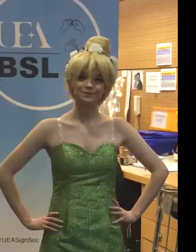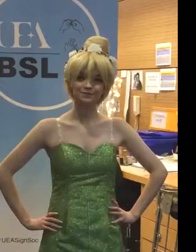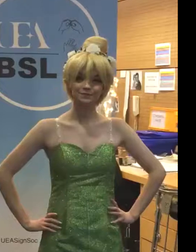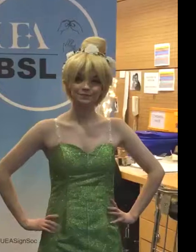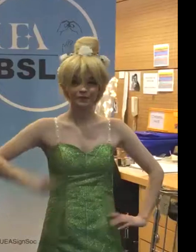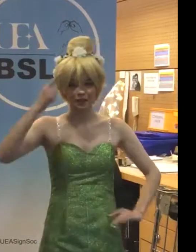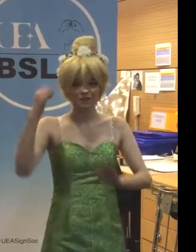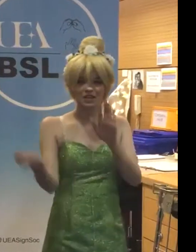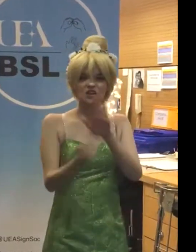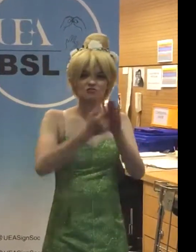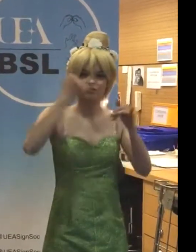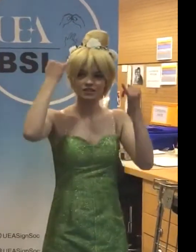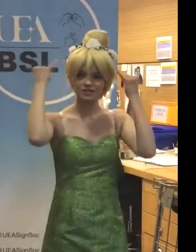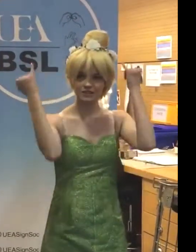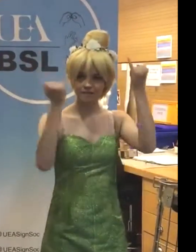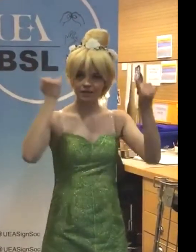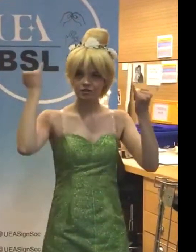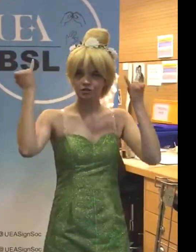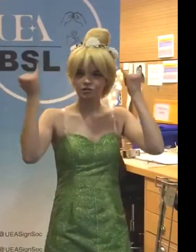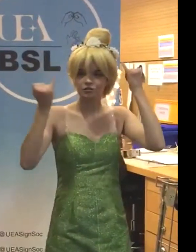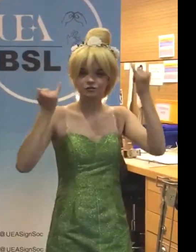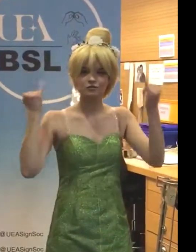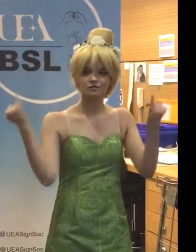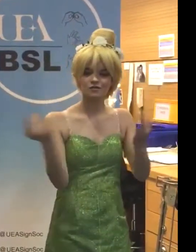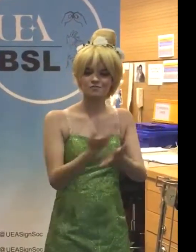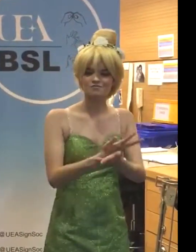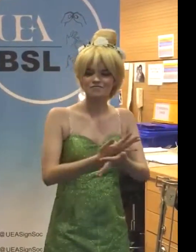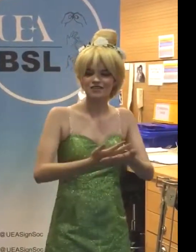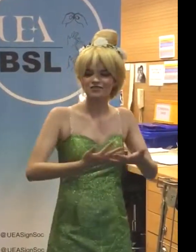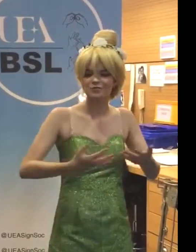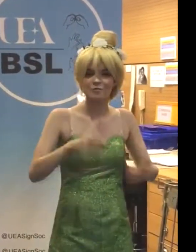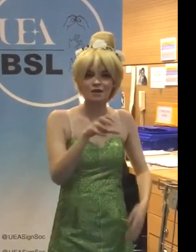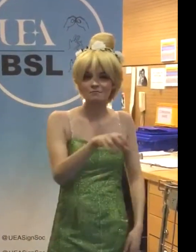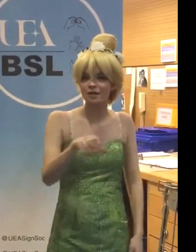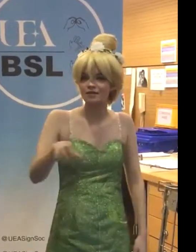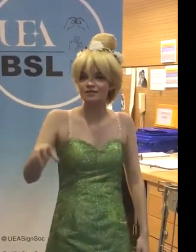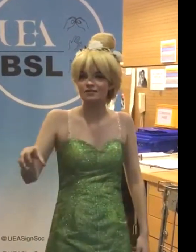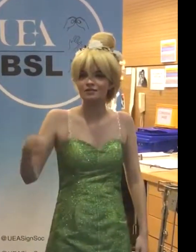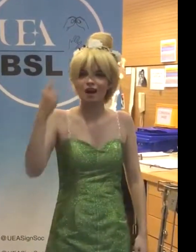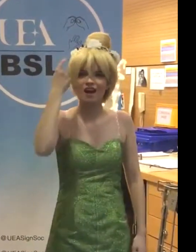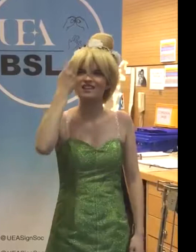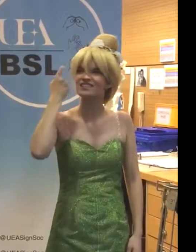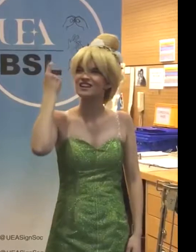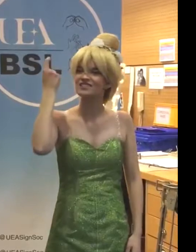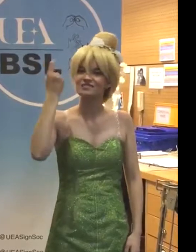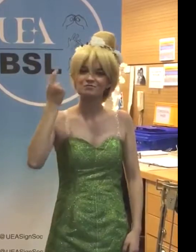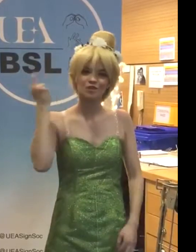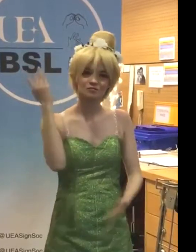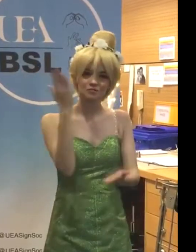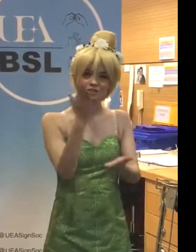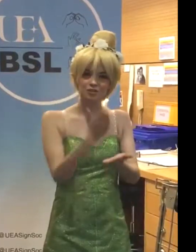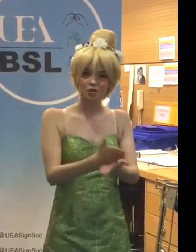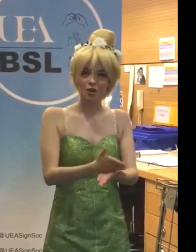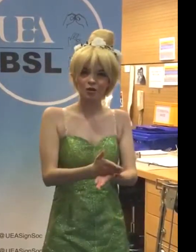You think I'm an ignorant savage, and you've been in so many places, I guess it must be so.